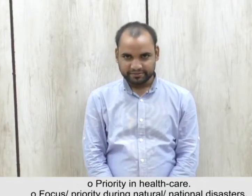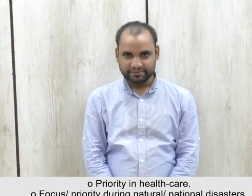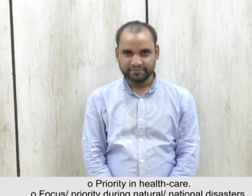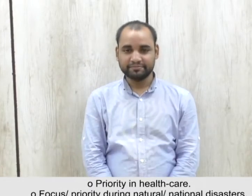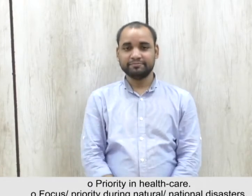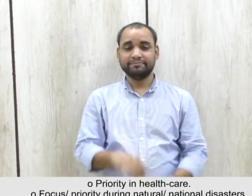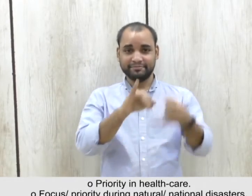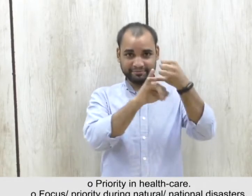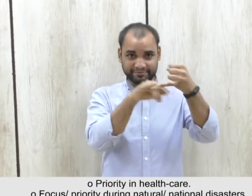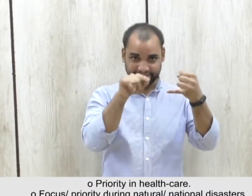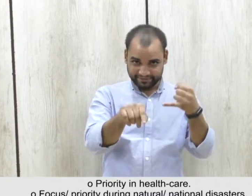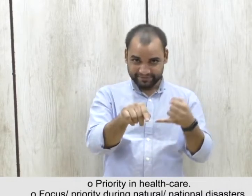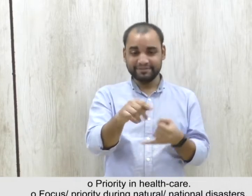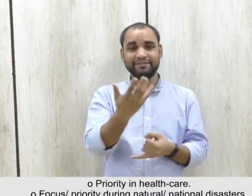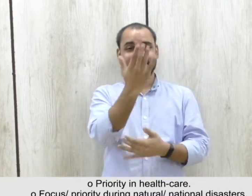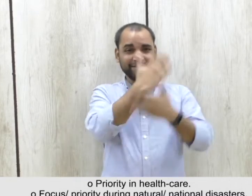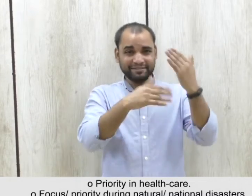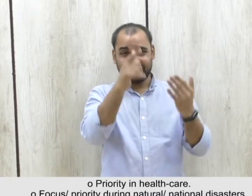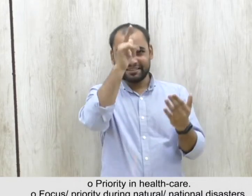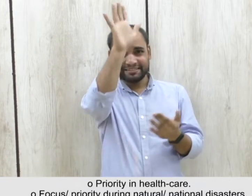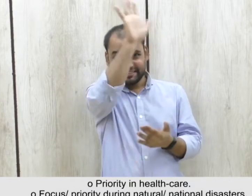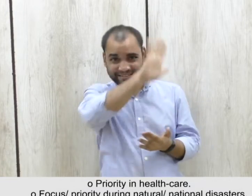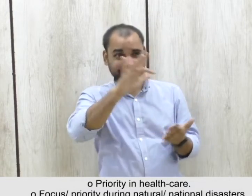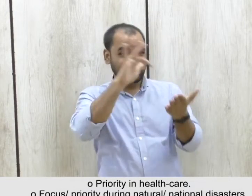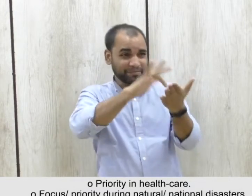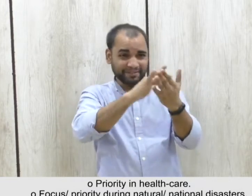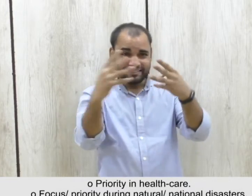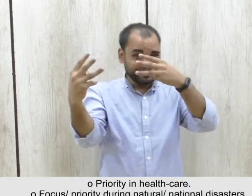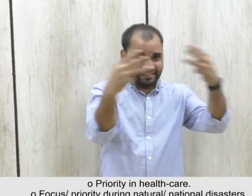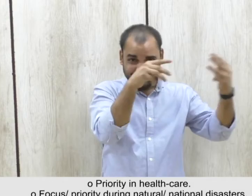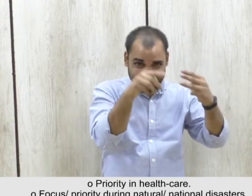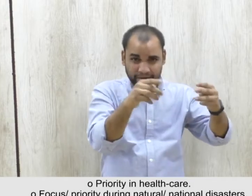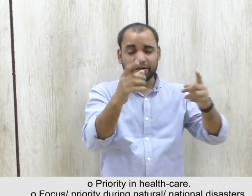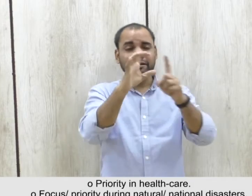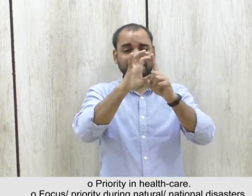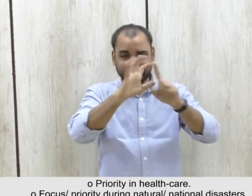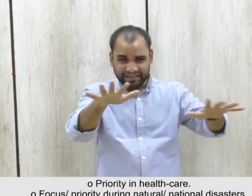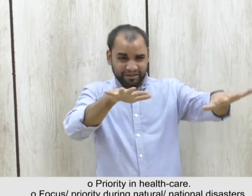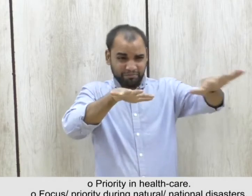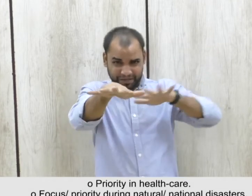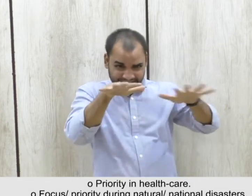focus priority during natural national disasters,